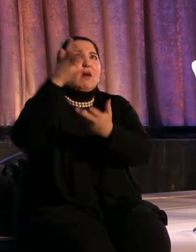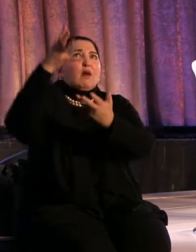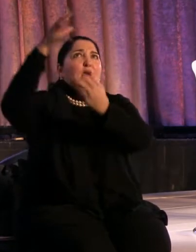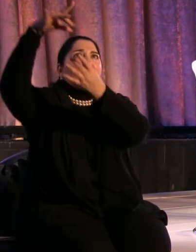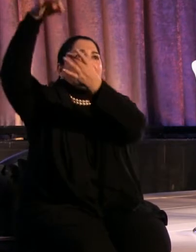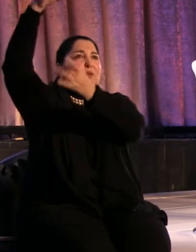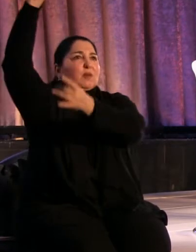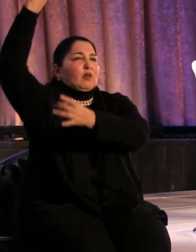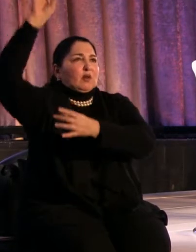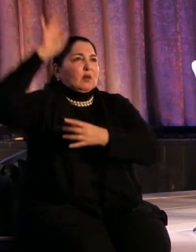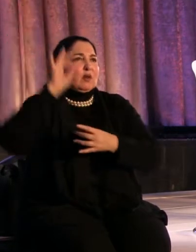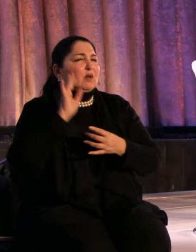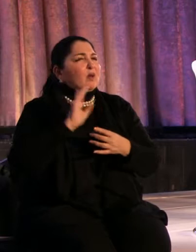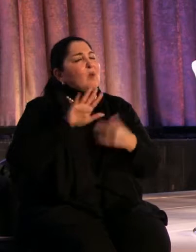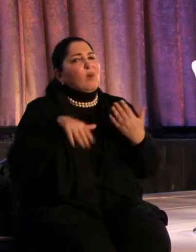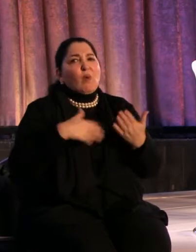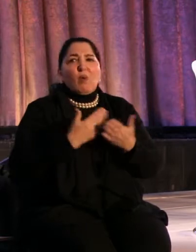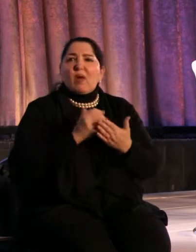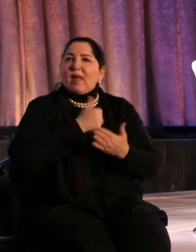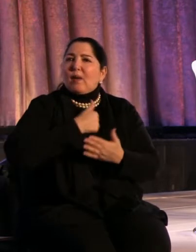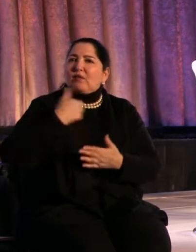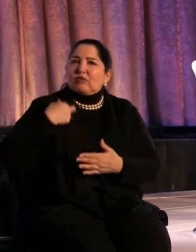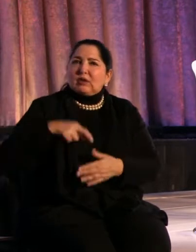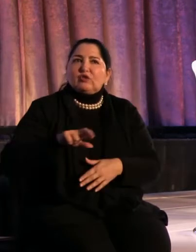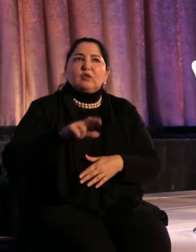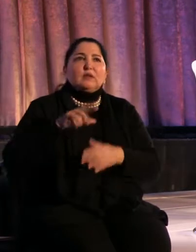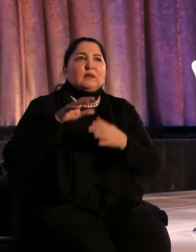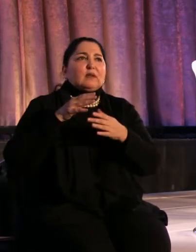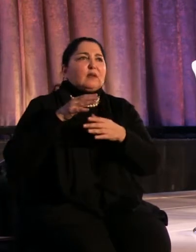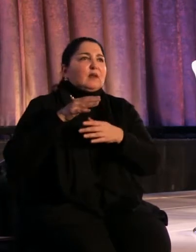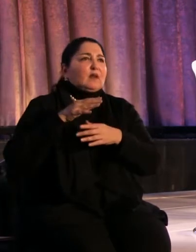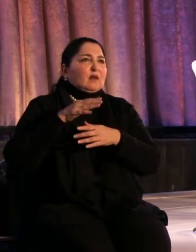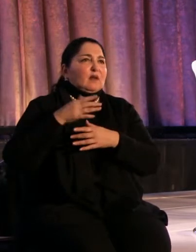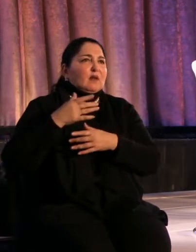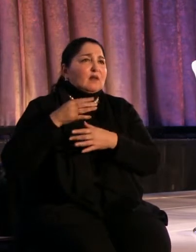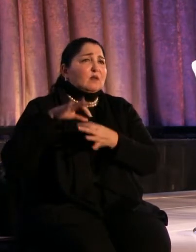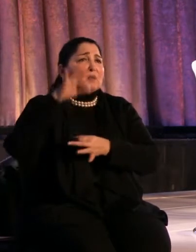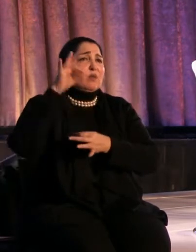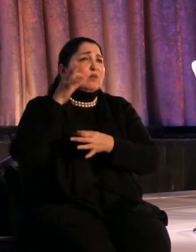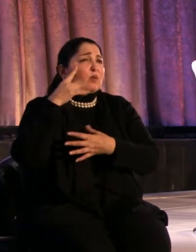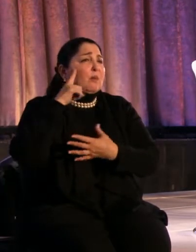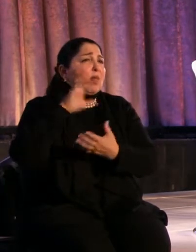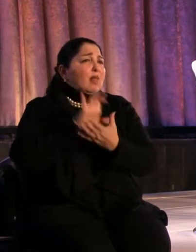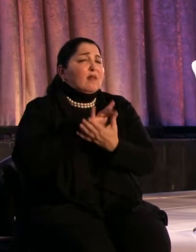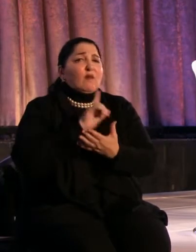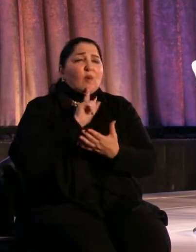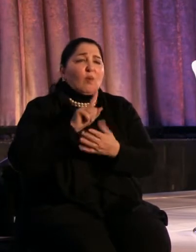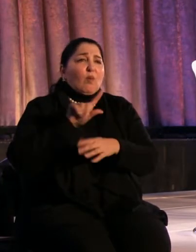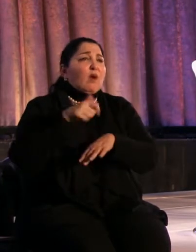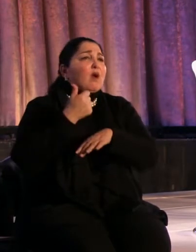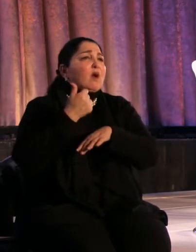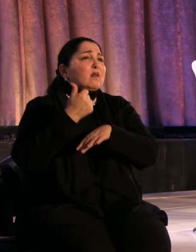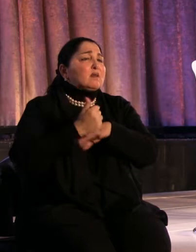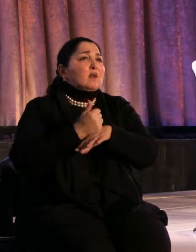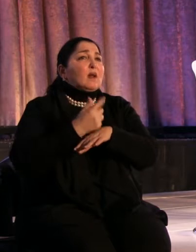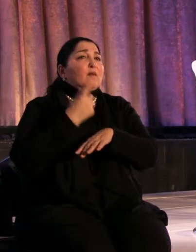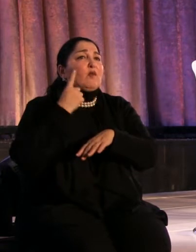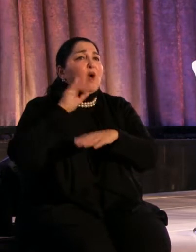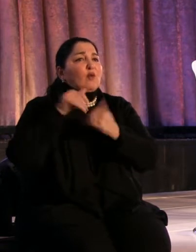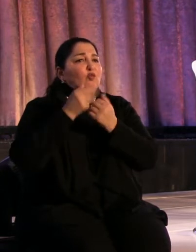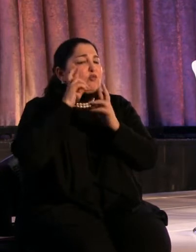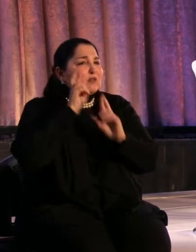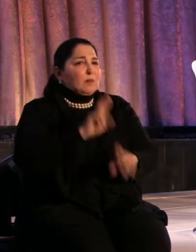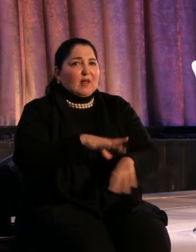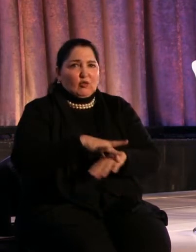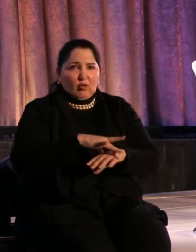our religions or beliefs were all based directly on how to respect the